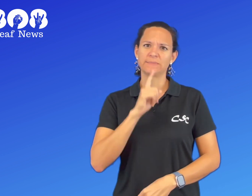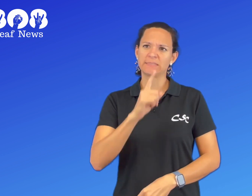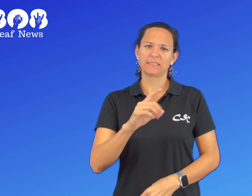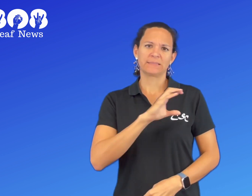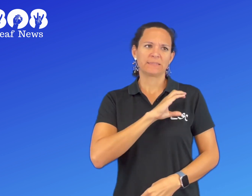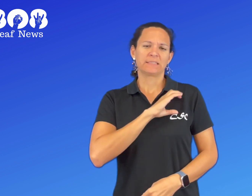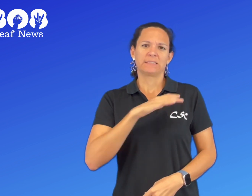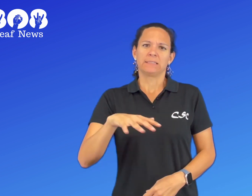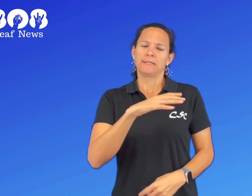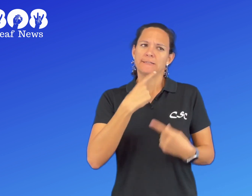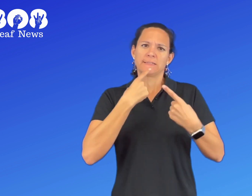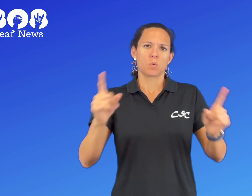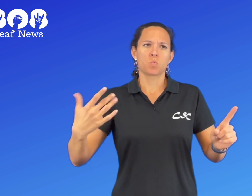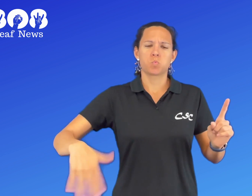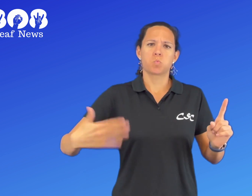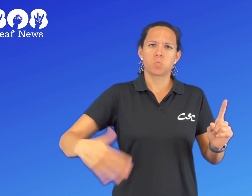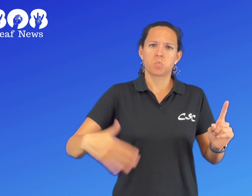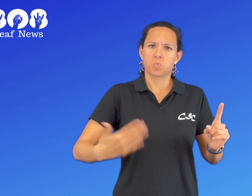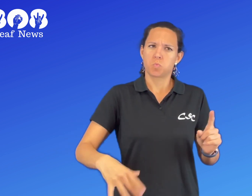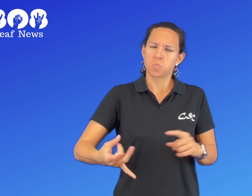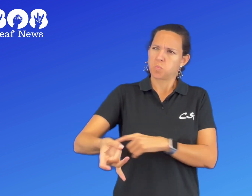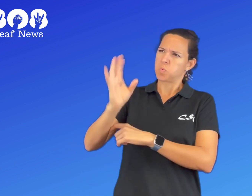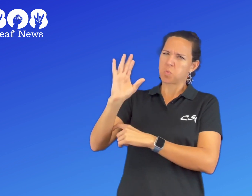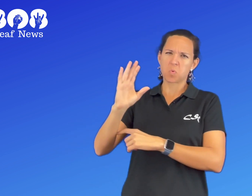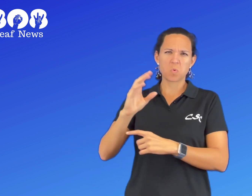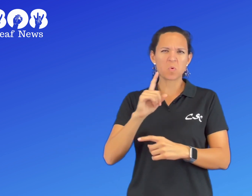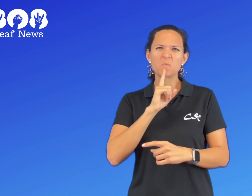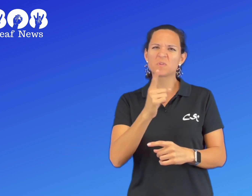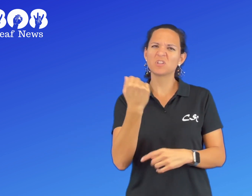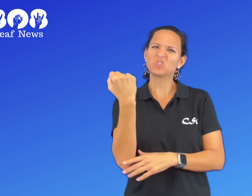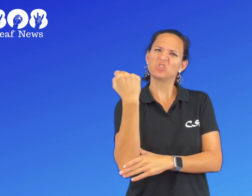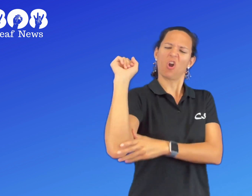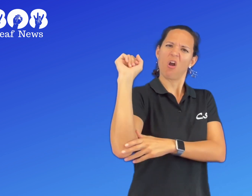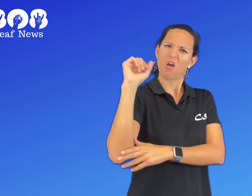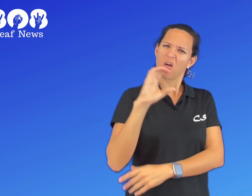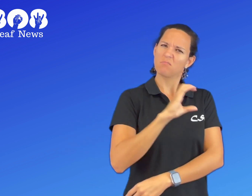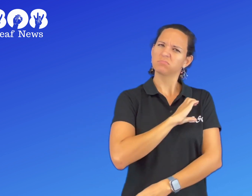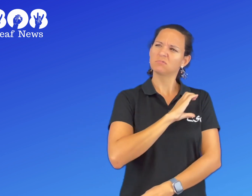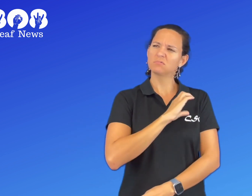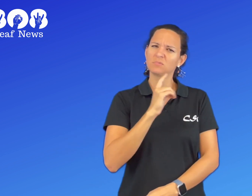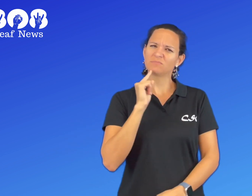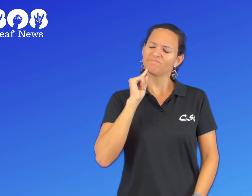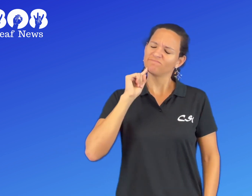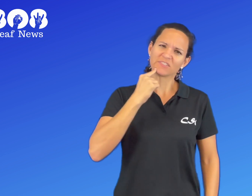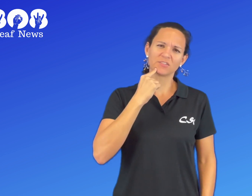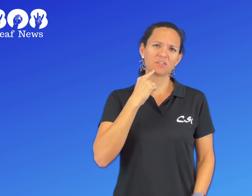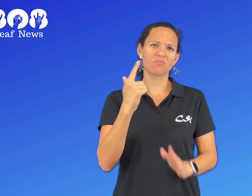malicious attack is yet another example of criminals feeling the need to assault our